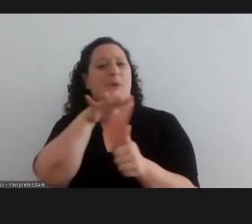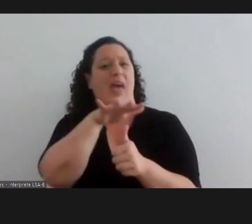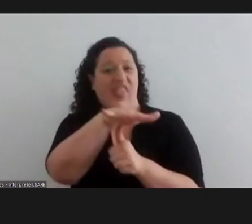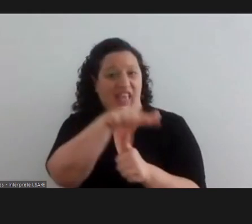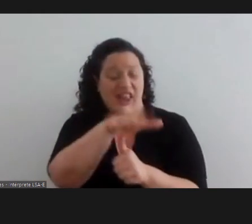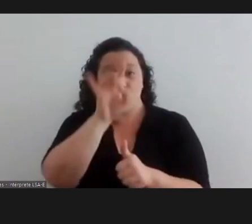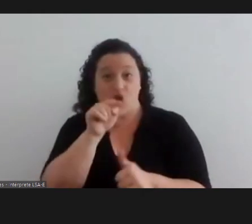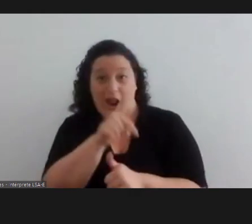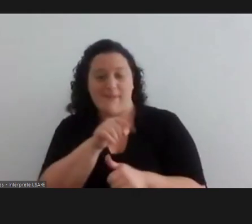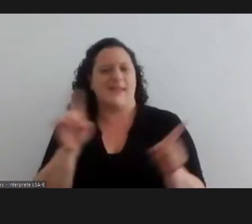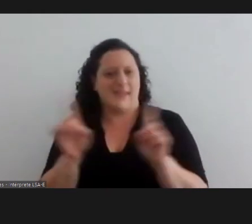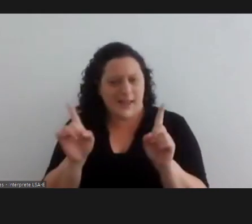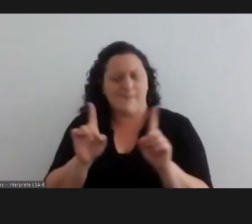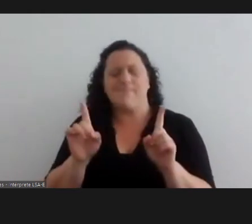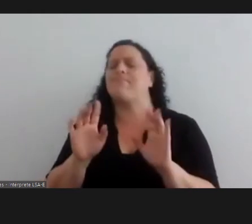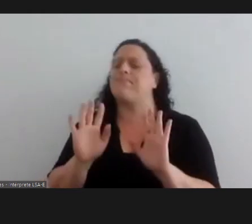gender perspective but also